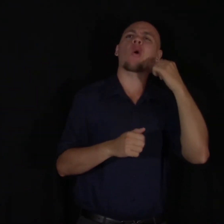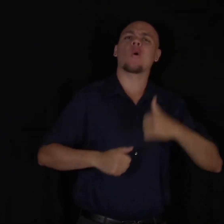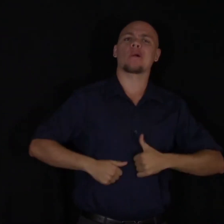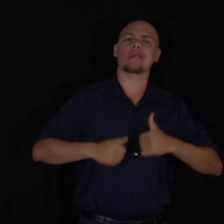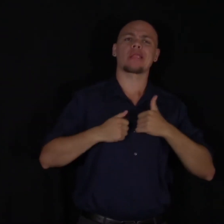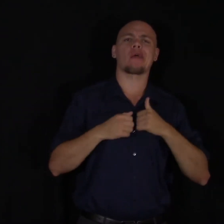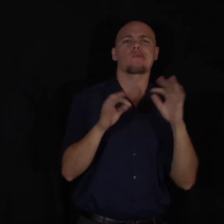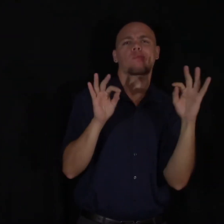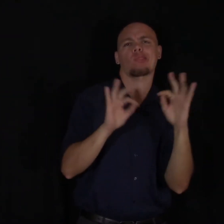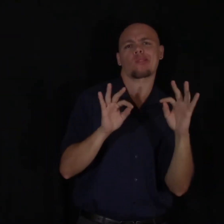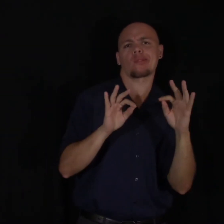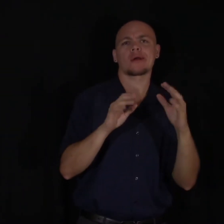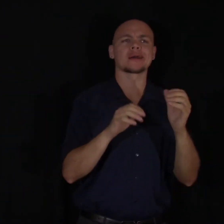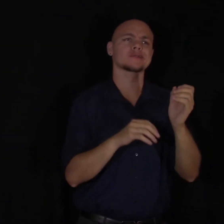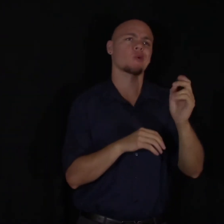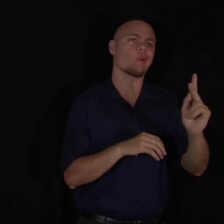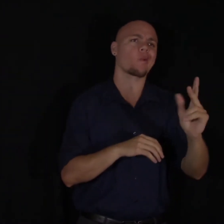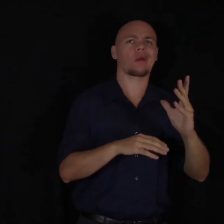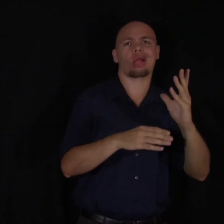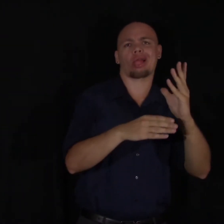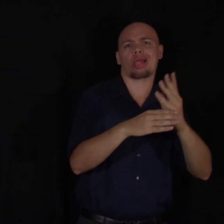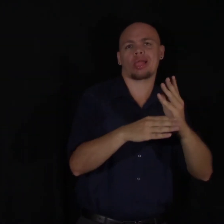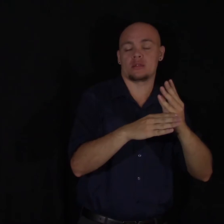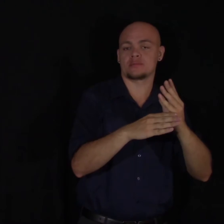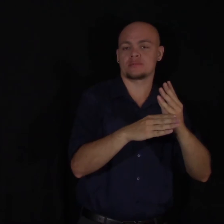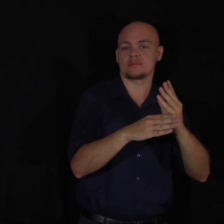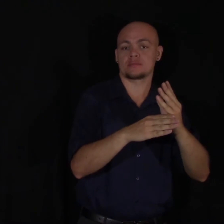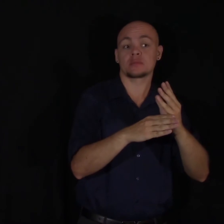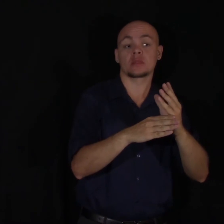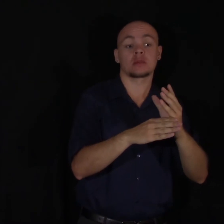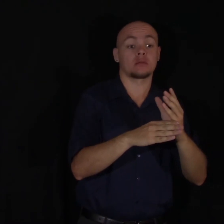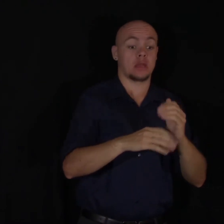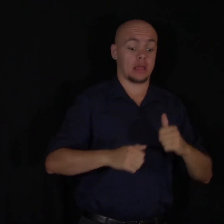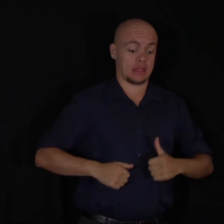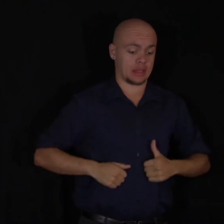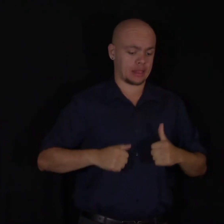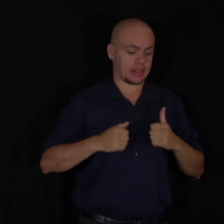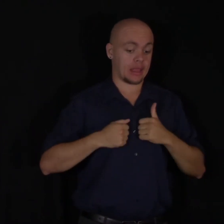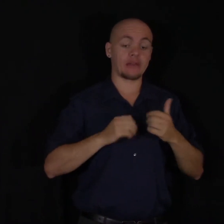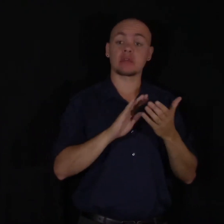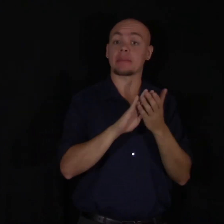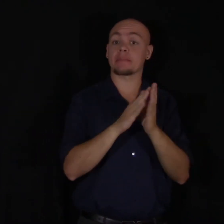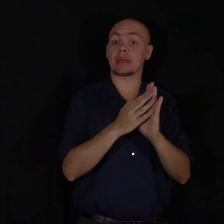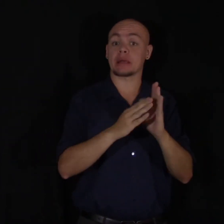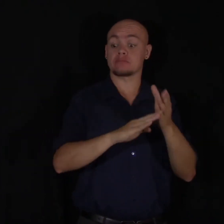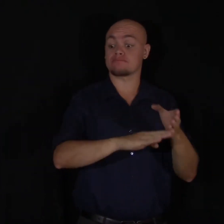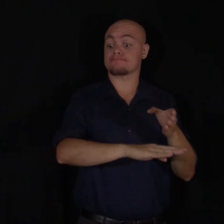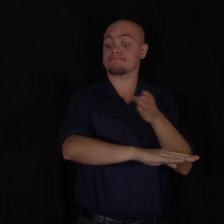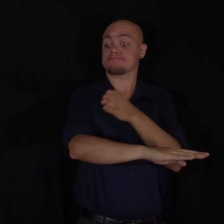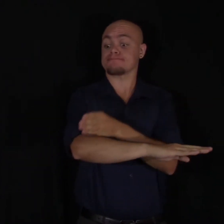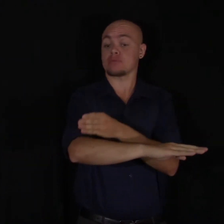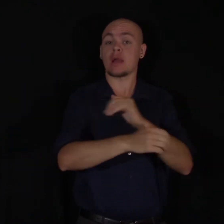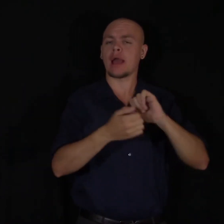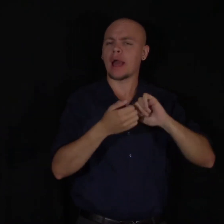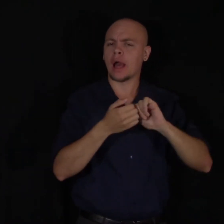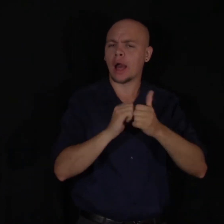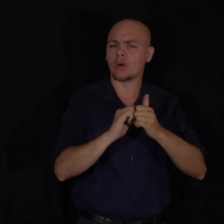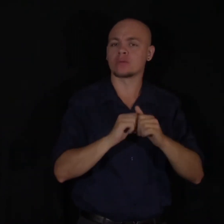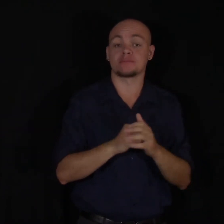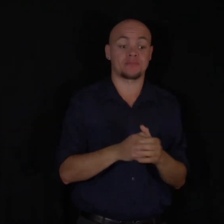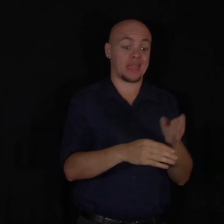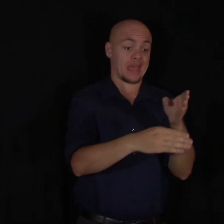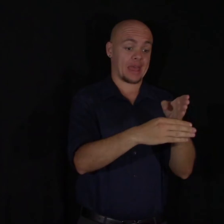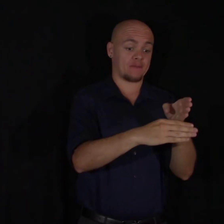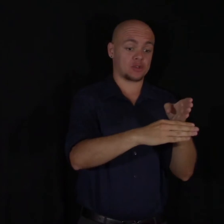find it okay, and it works out how we can make our lives better, how we can make the lives of those who are average